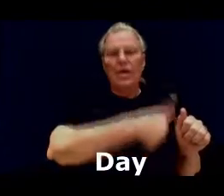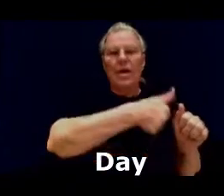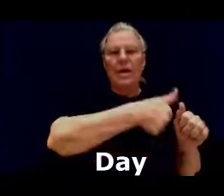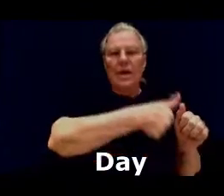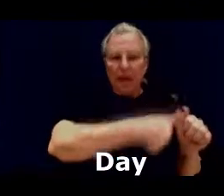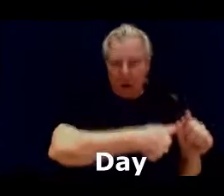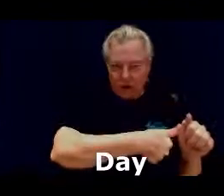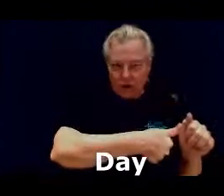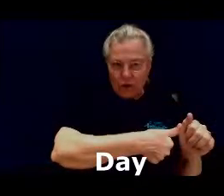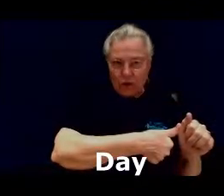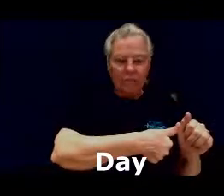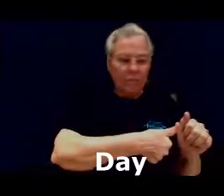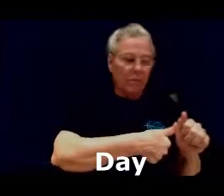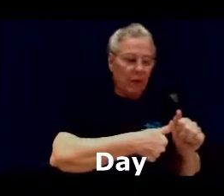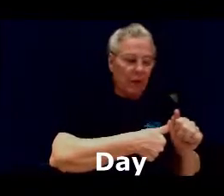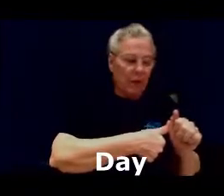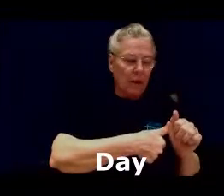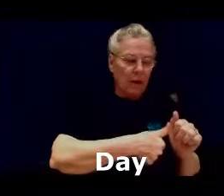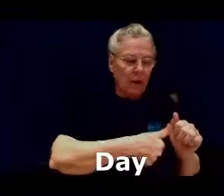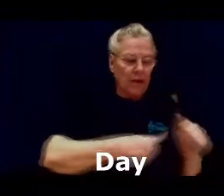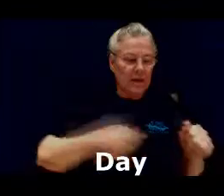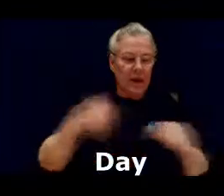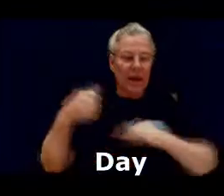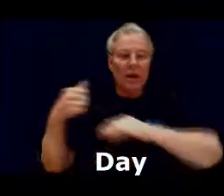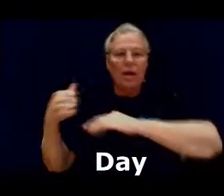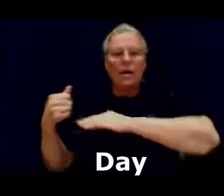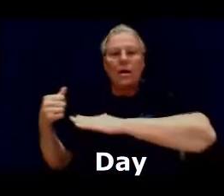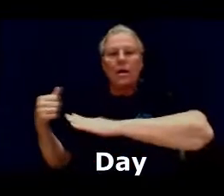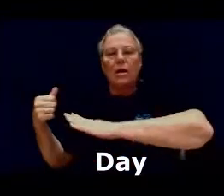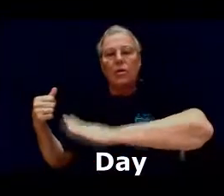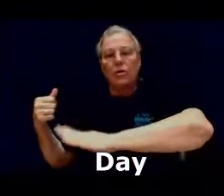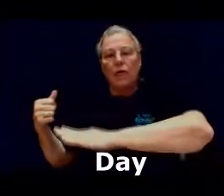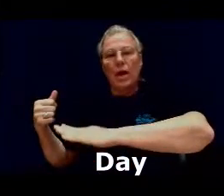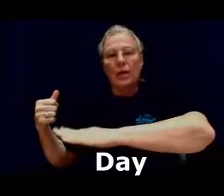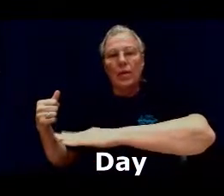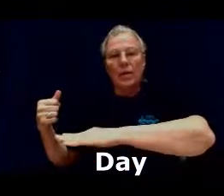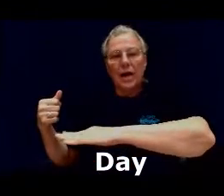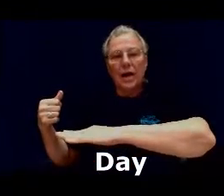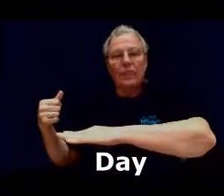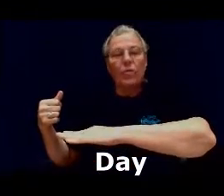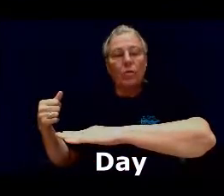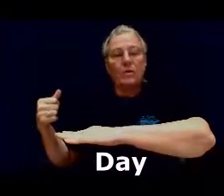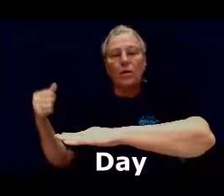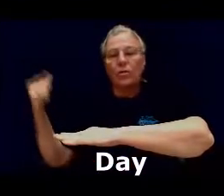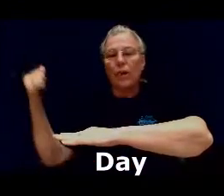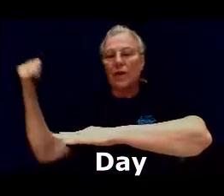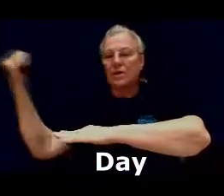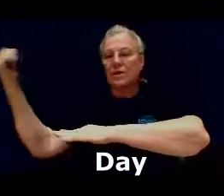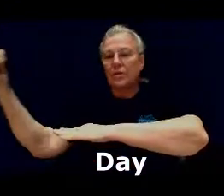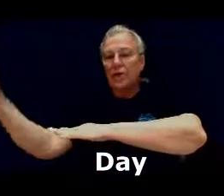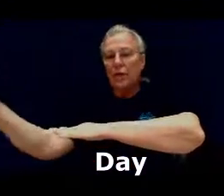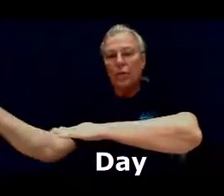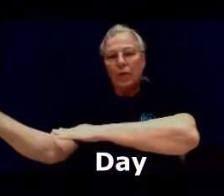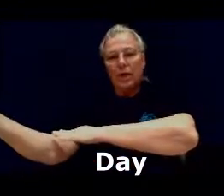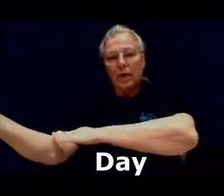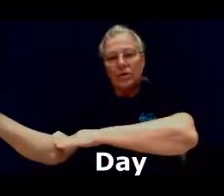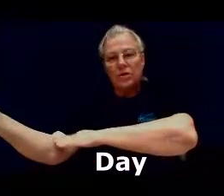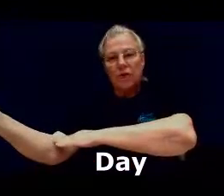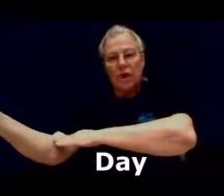each day your non-dominant hand forms a horizon put it into the